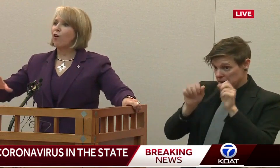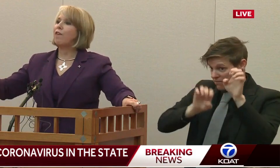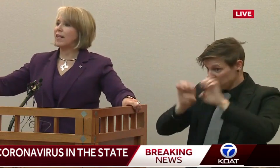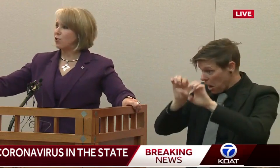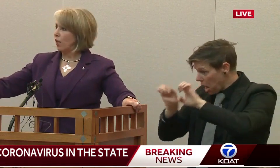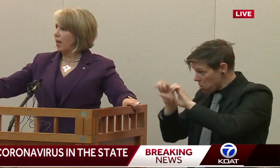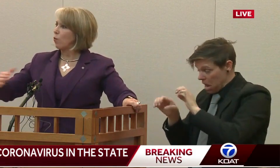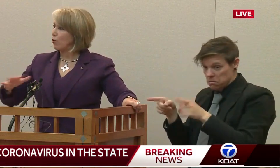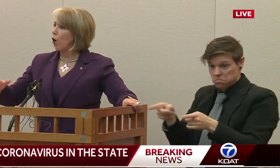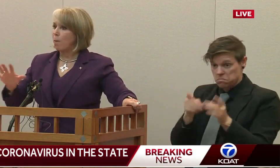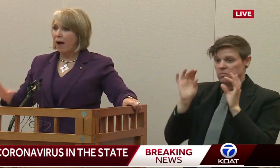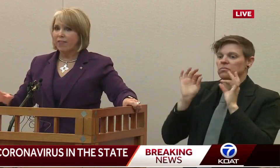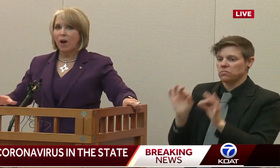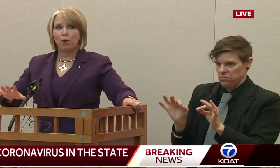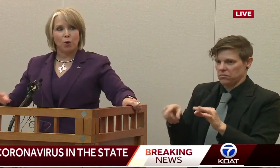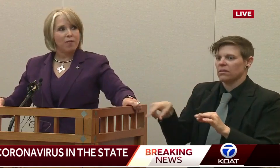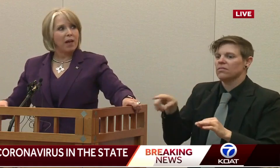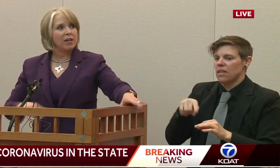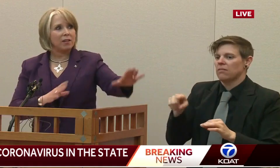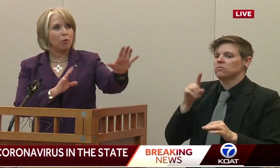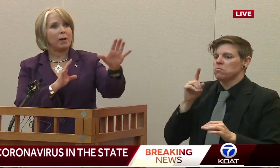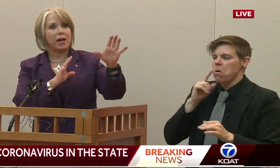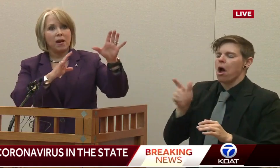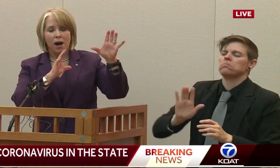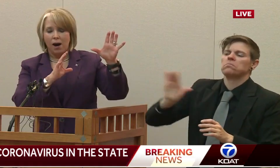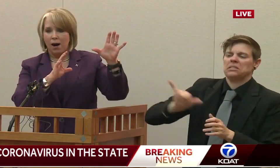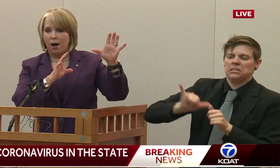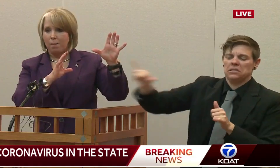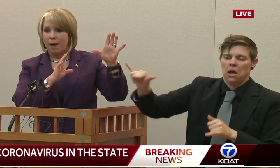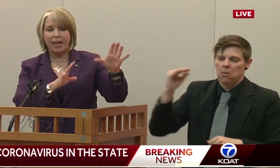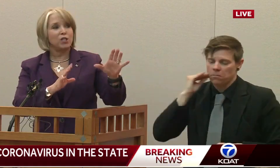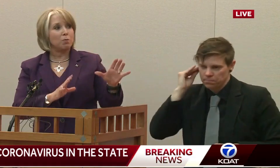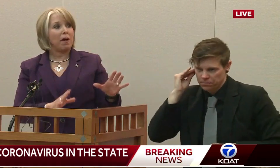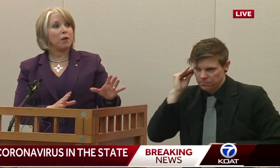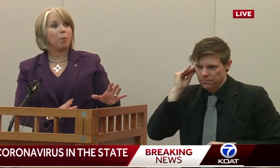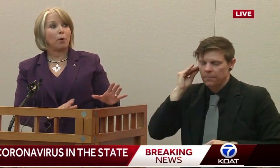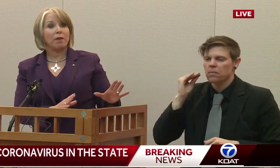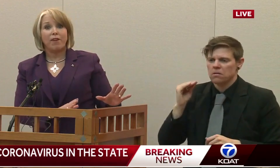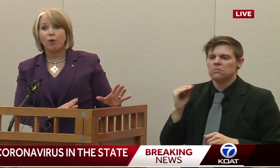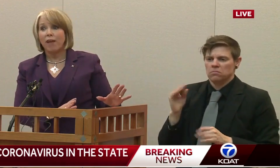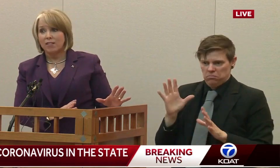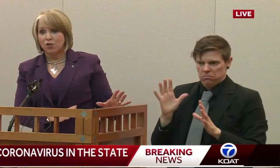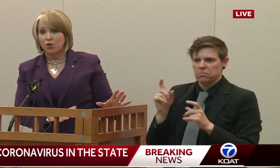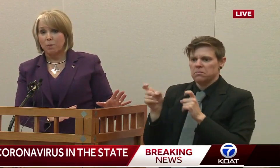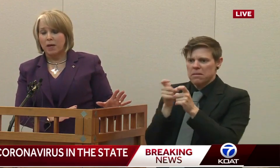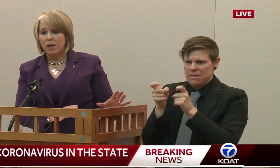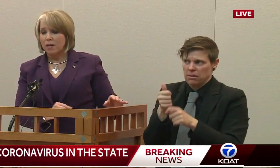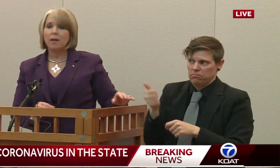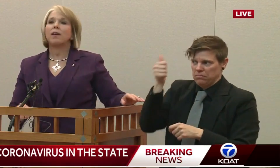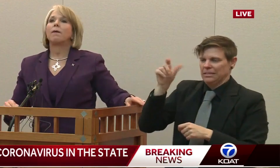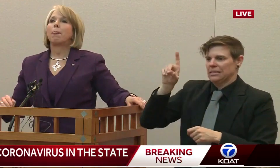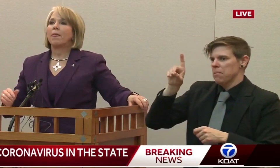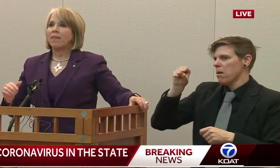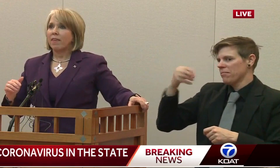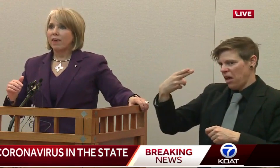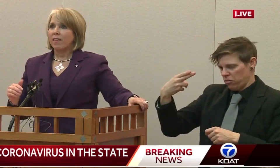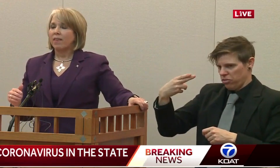They will self-isolate. We will know about that. We know where that is. It will be managed by the Department of Health, as it should be.